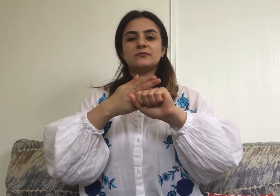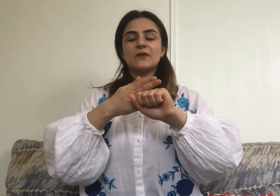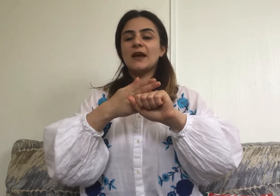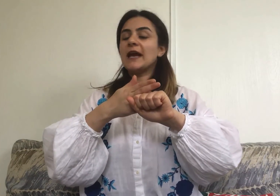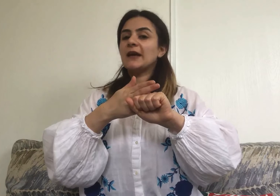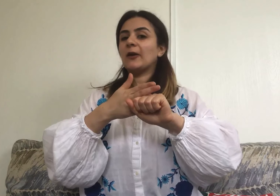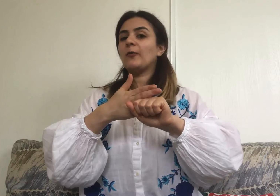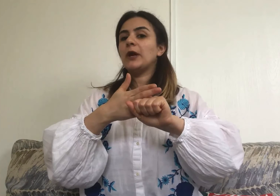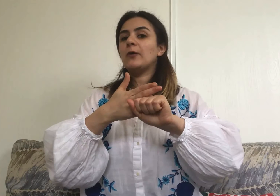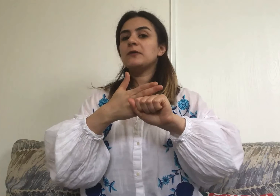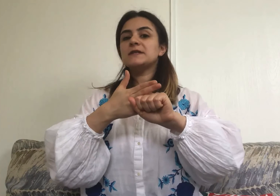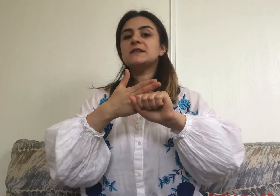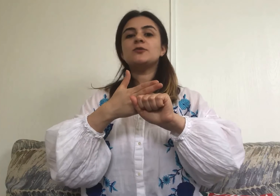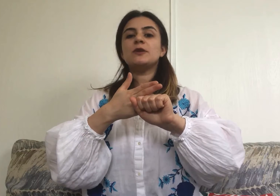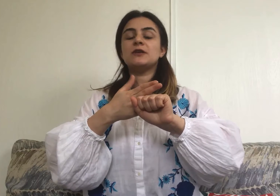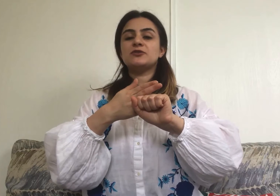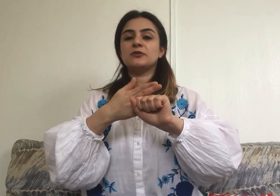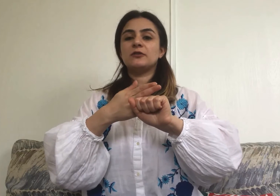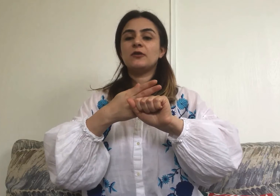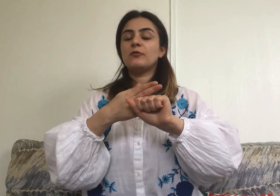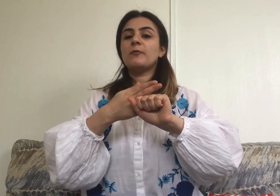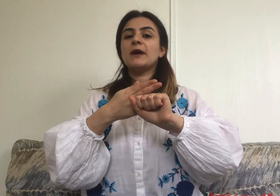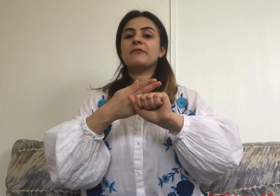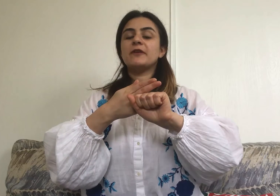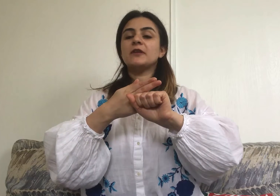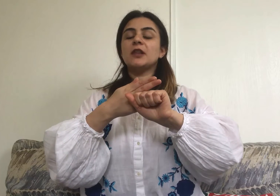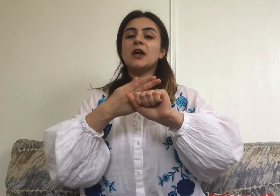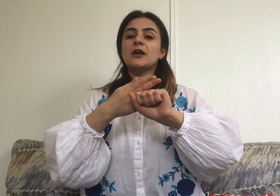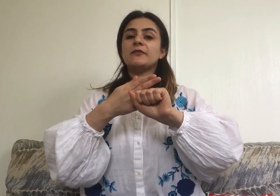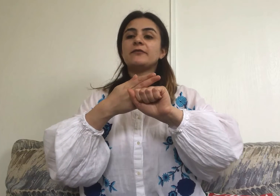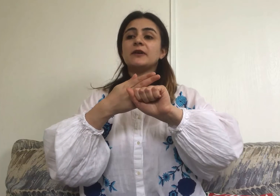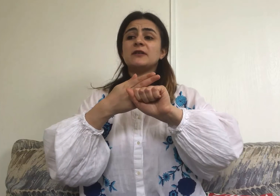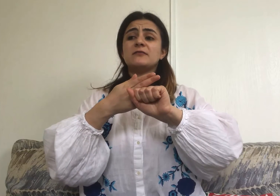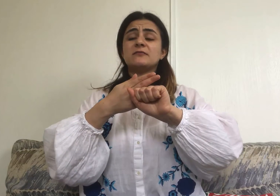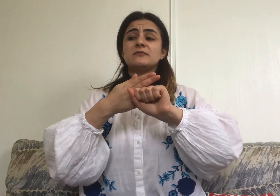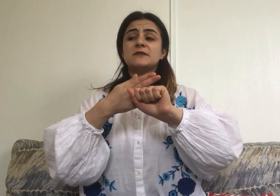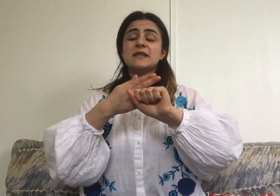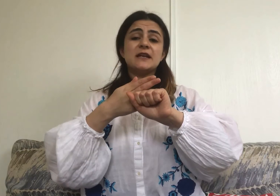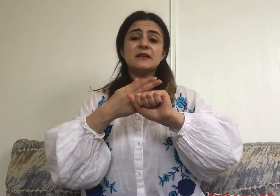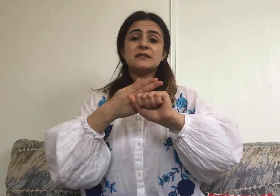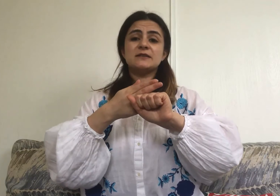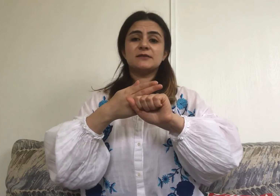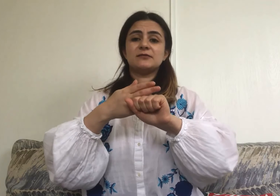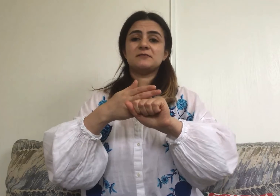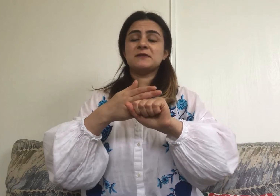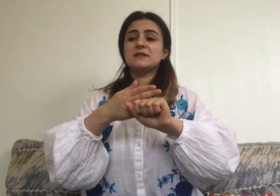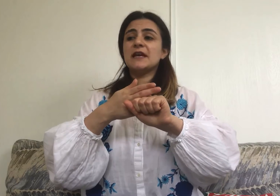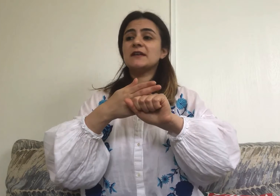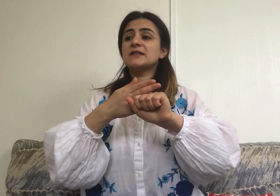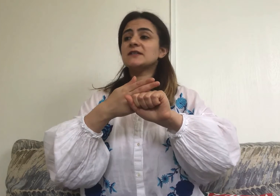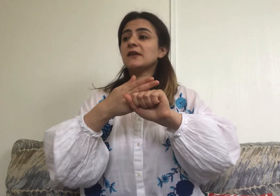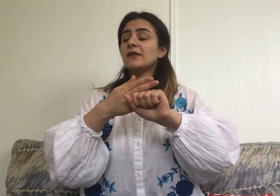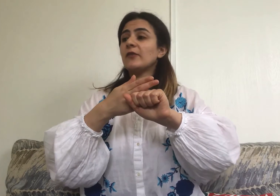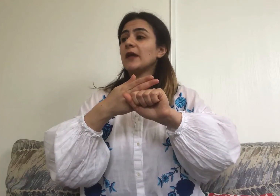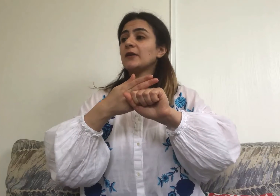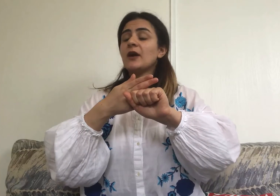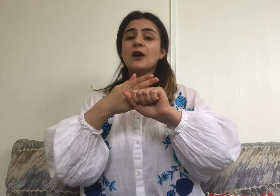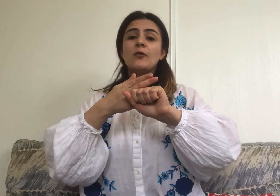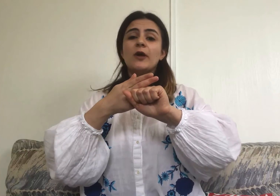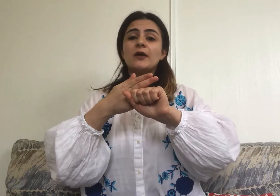Again, with all these situations, we might feel a lot of sadness. Sadness that we